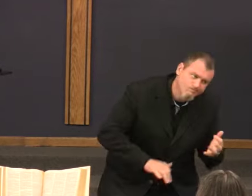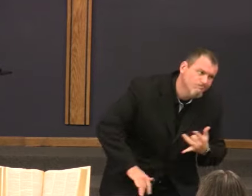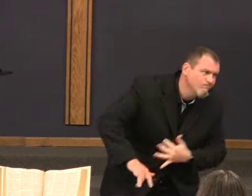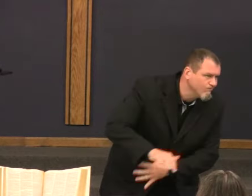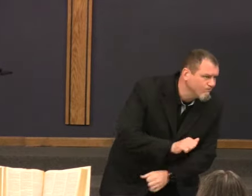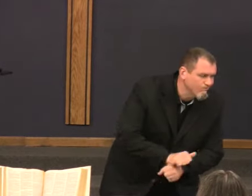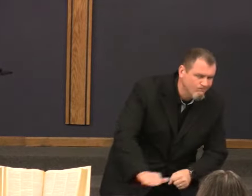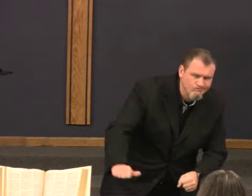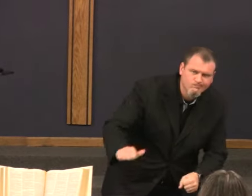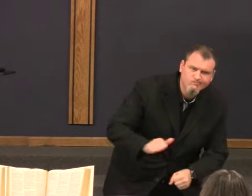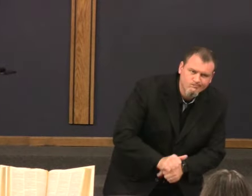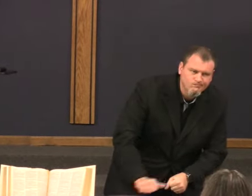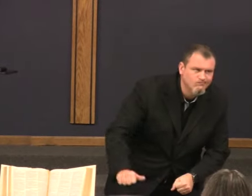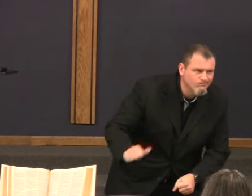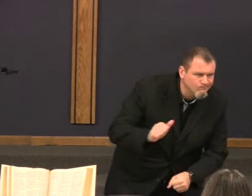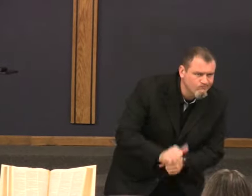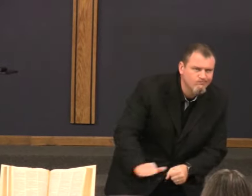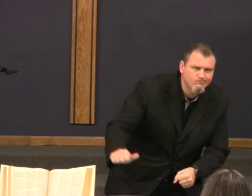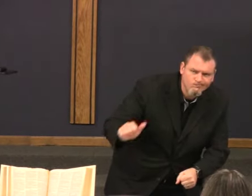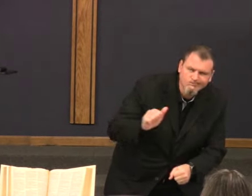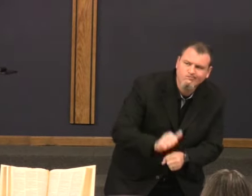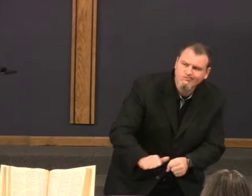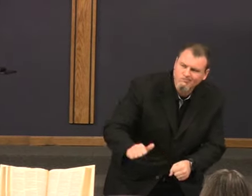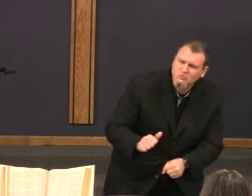do the work, get down on our knees, do the